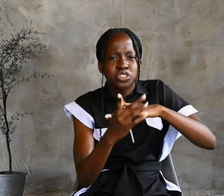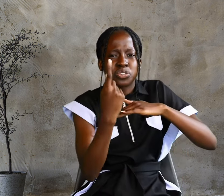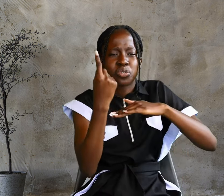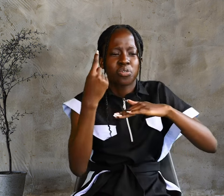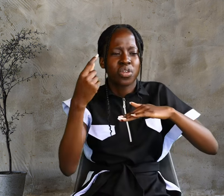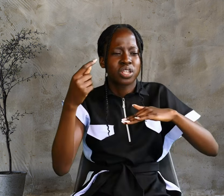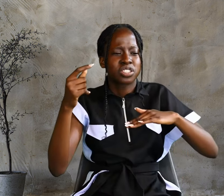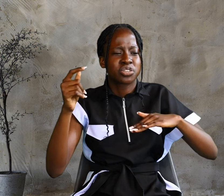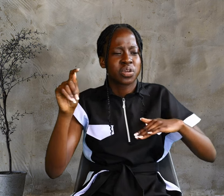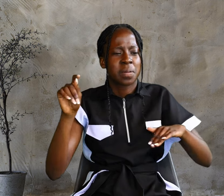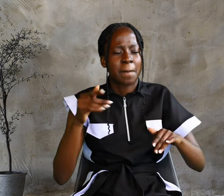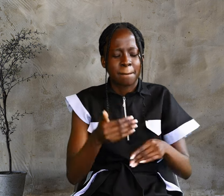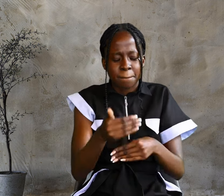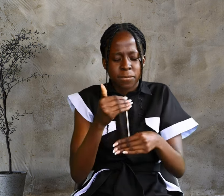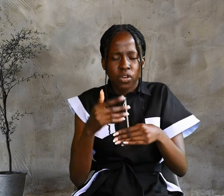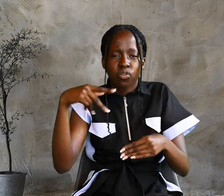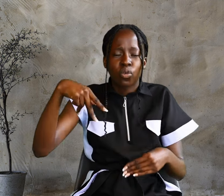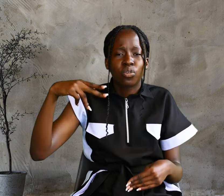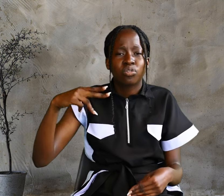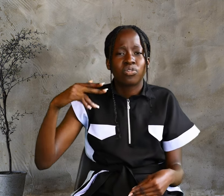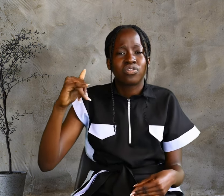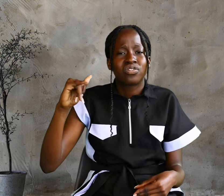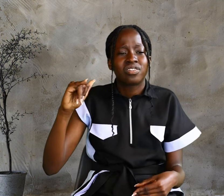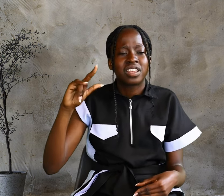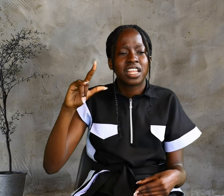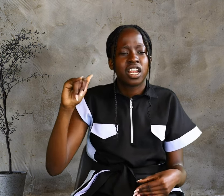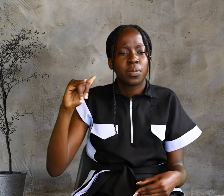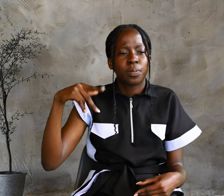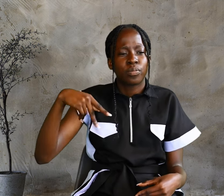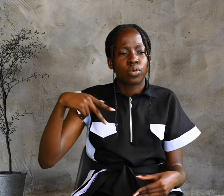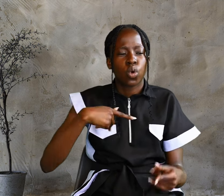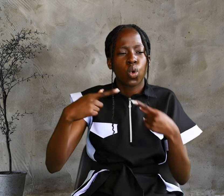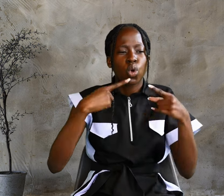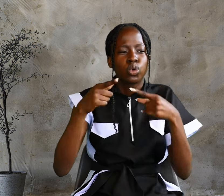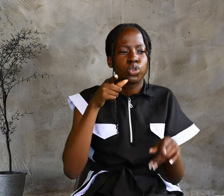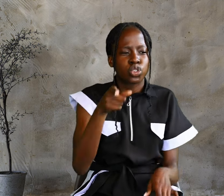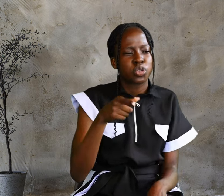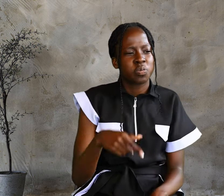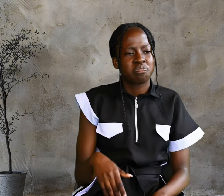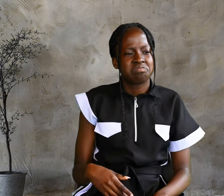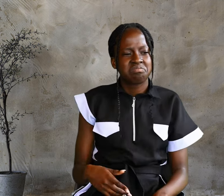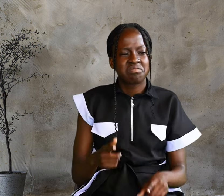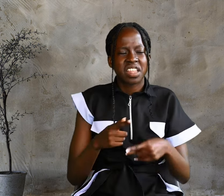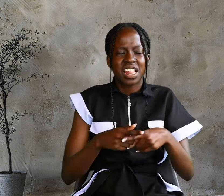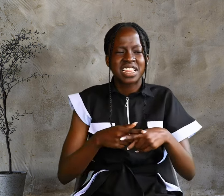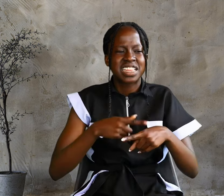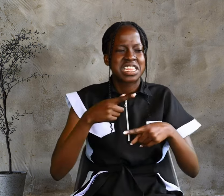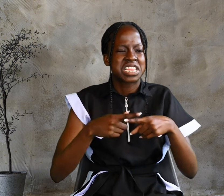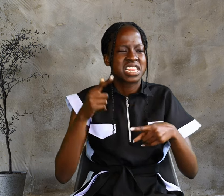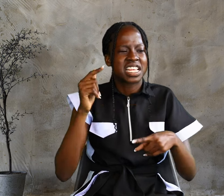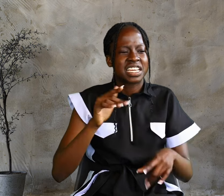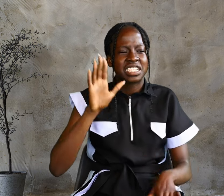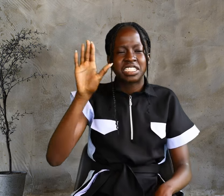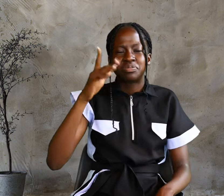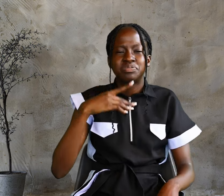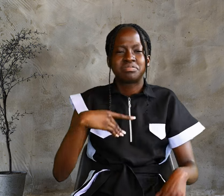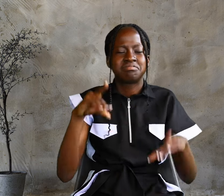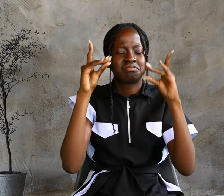before Philip called you. Then he declared, Rabbi, you are the son